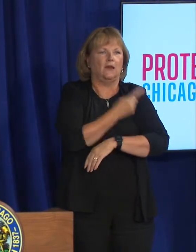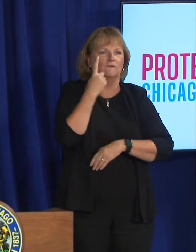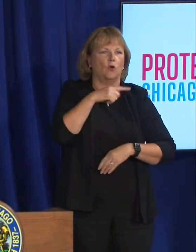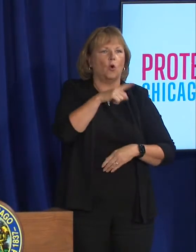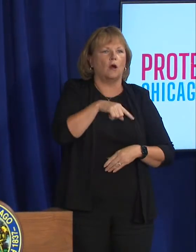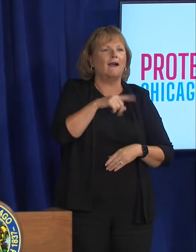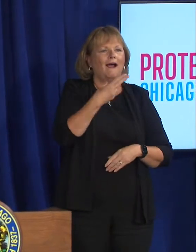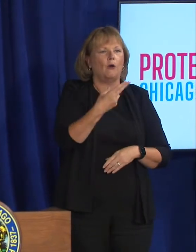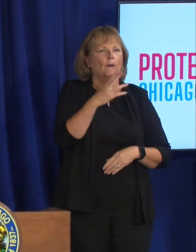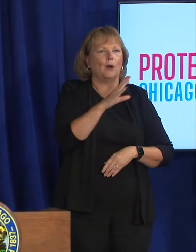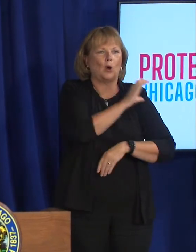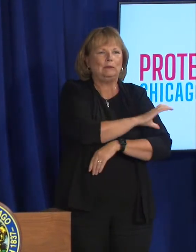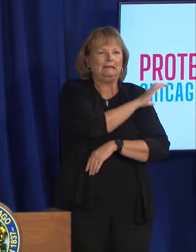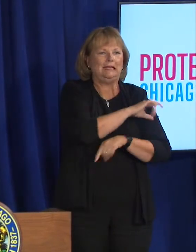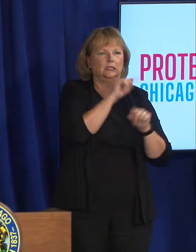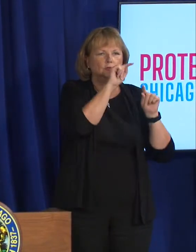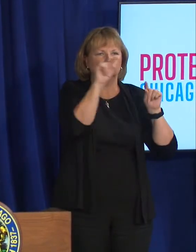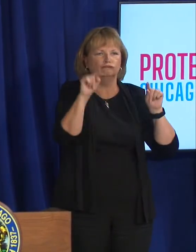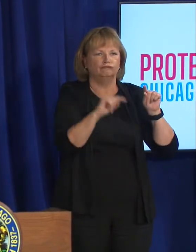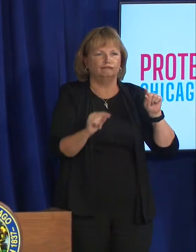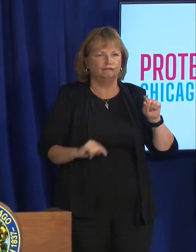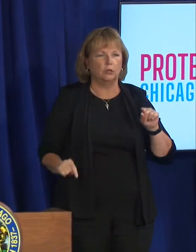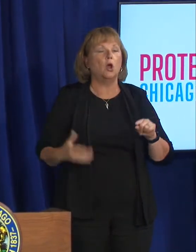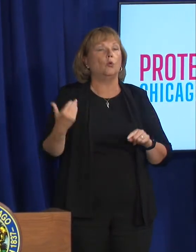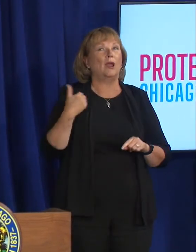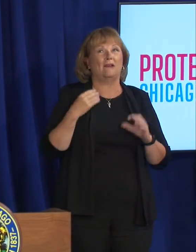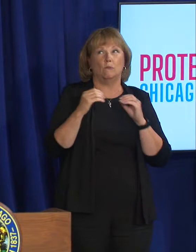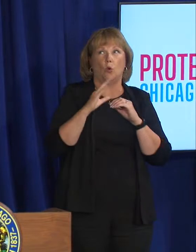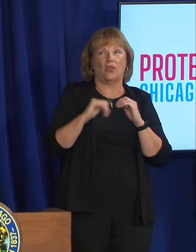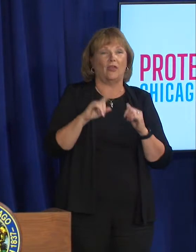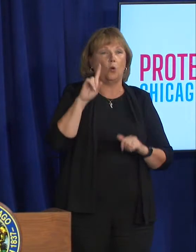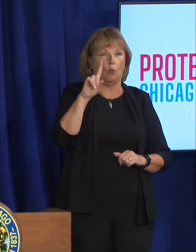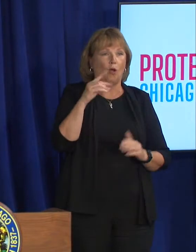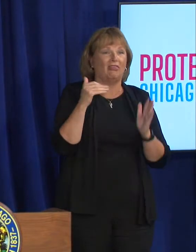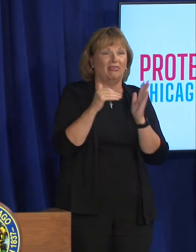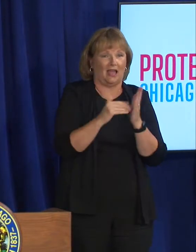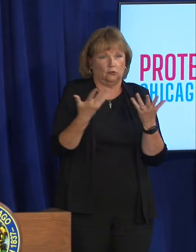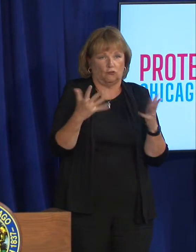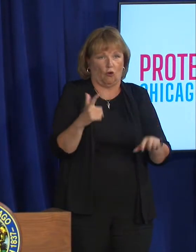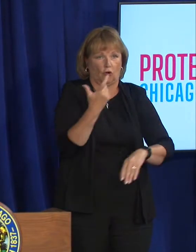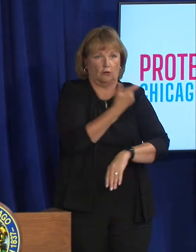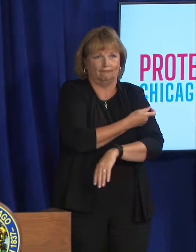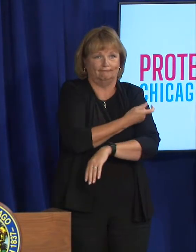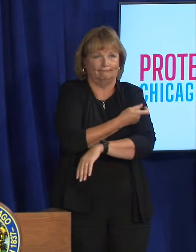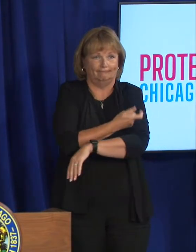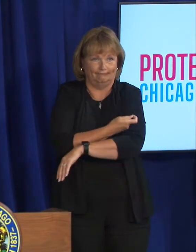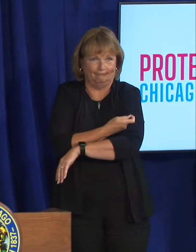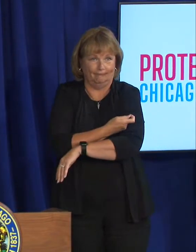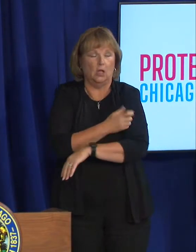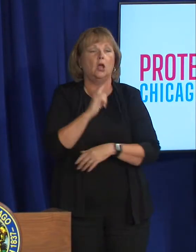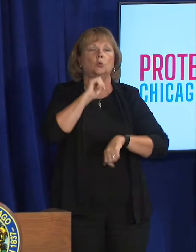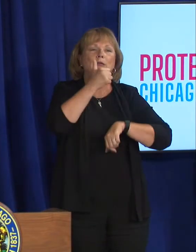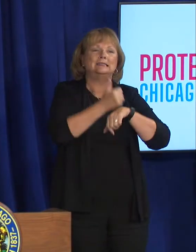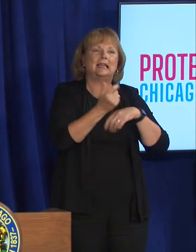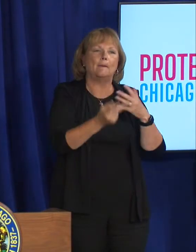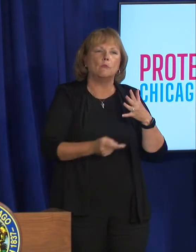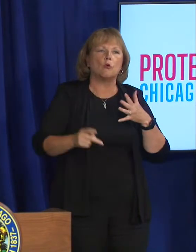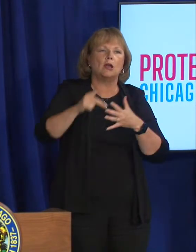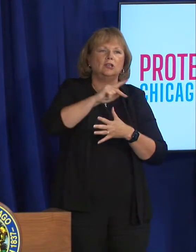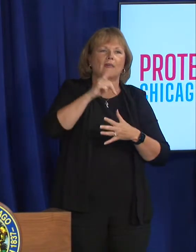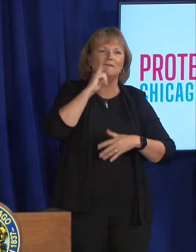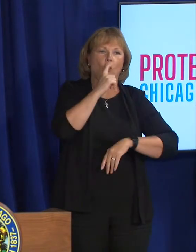clinic locations. We've surpassed a thousand doses administered and prioritized vaccinations